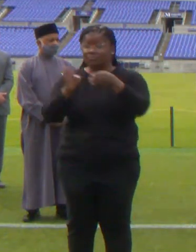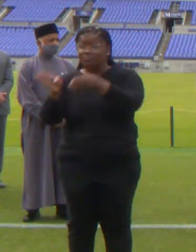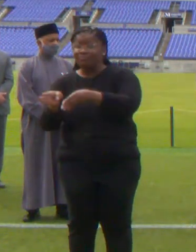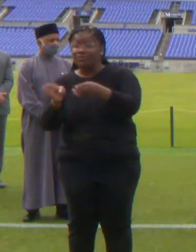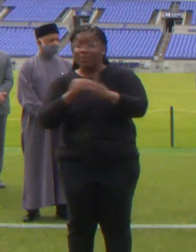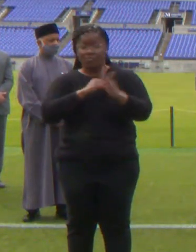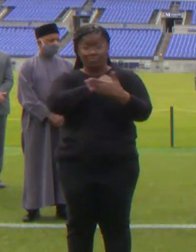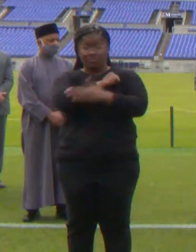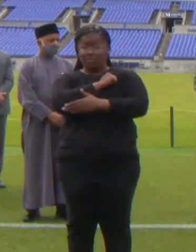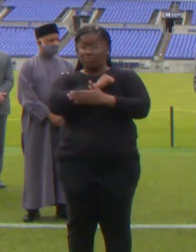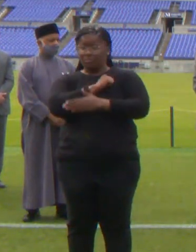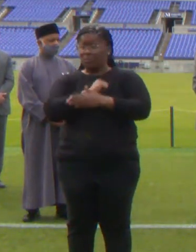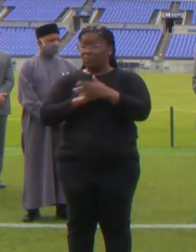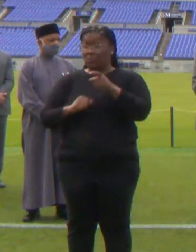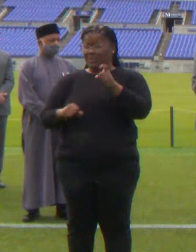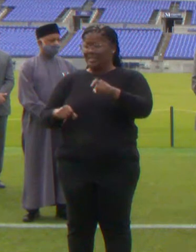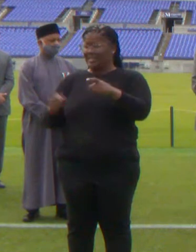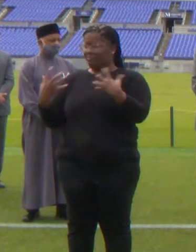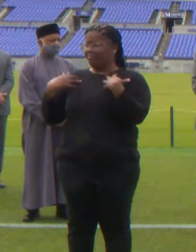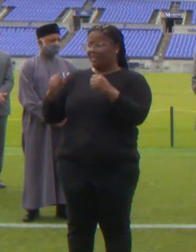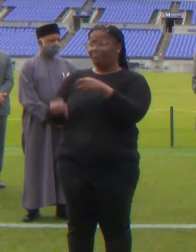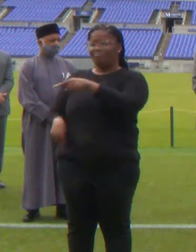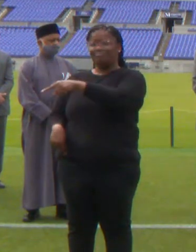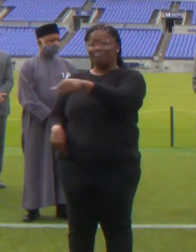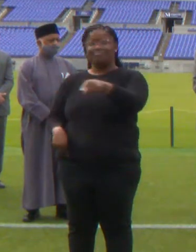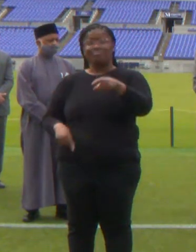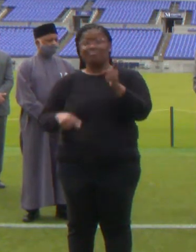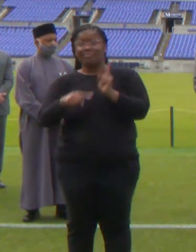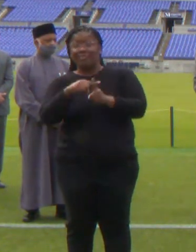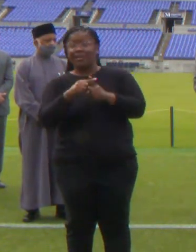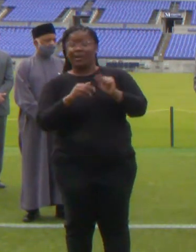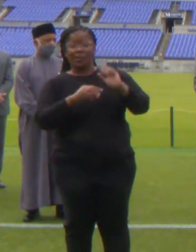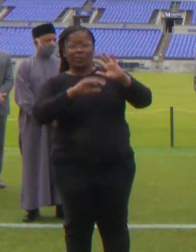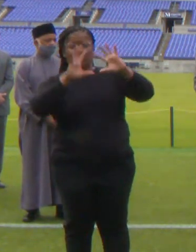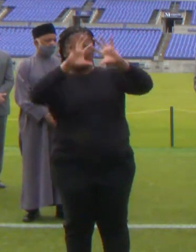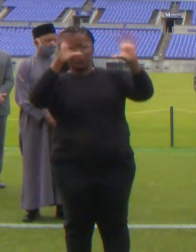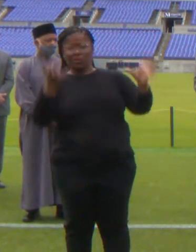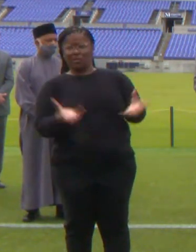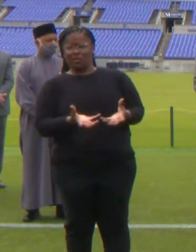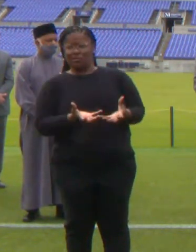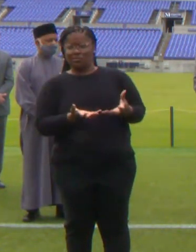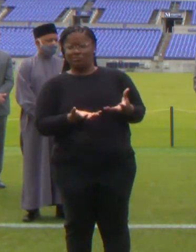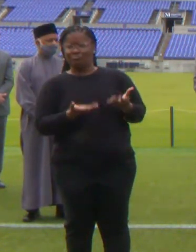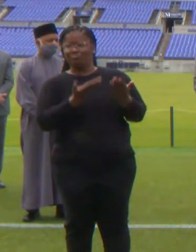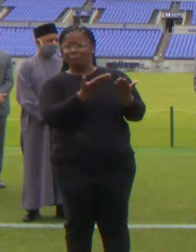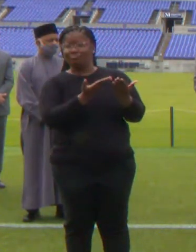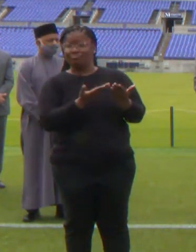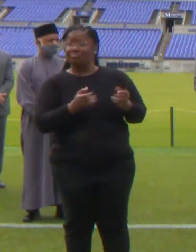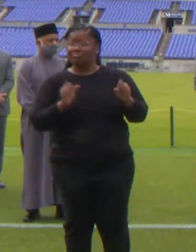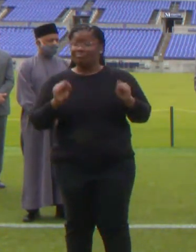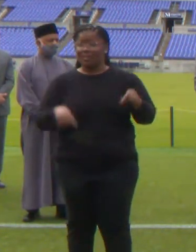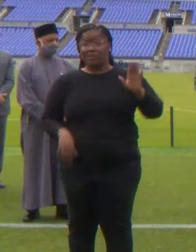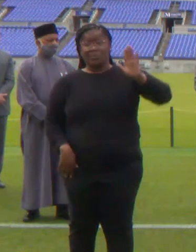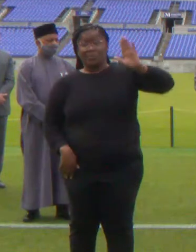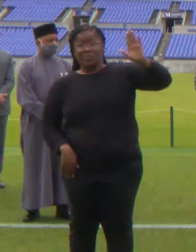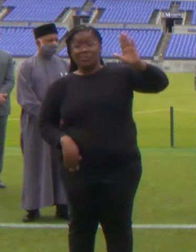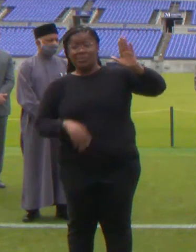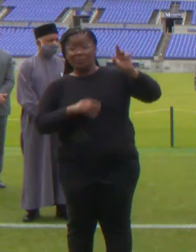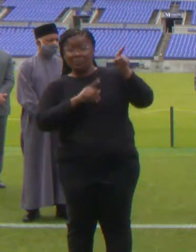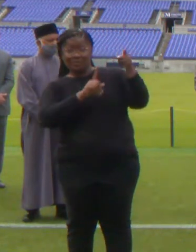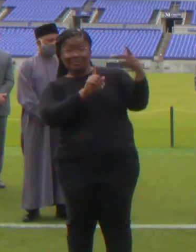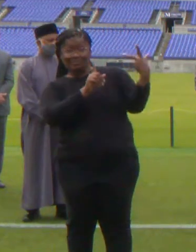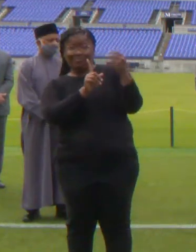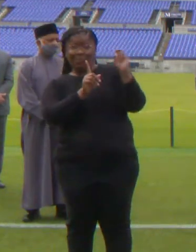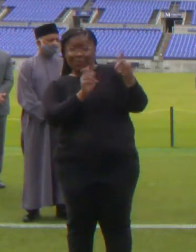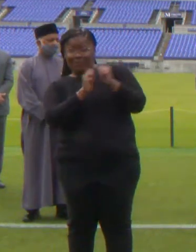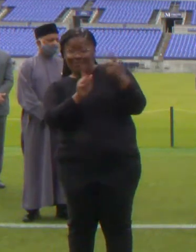healing and to our world and to each person who is in need. May it be your will that with these vaccinations, we will